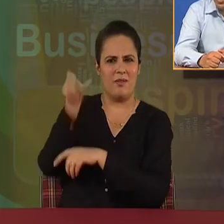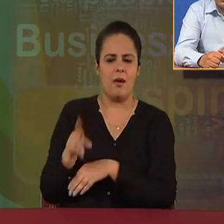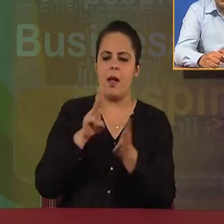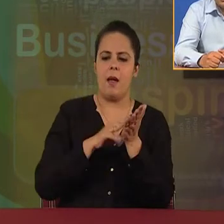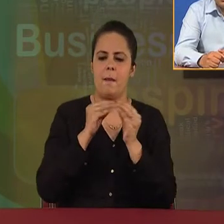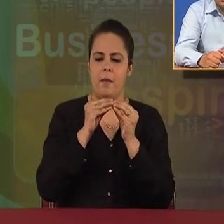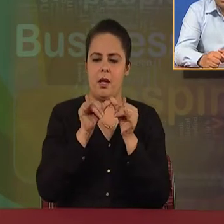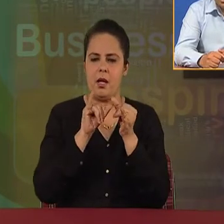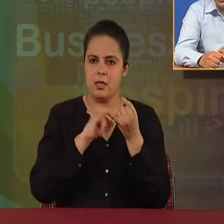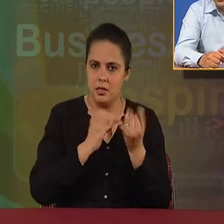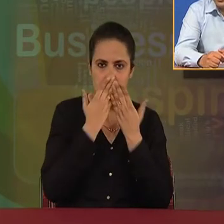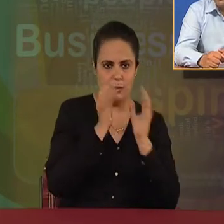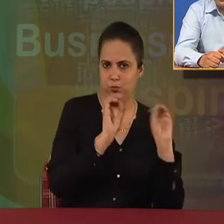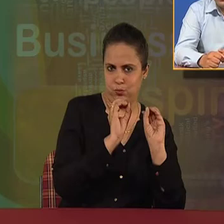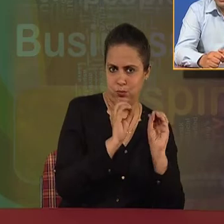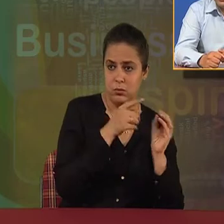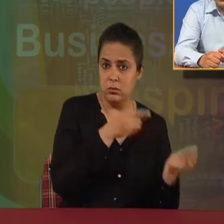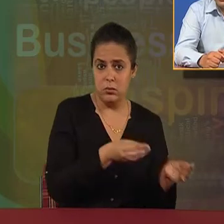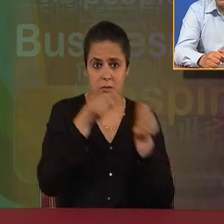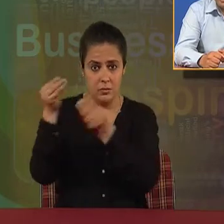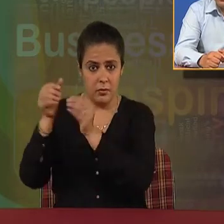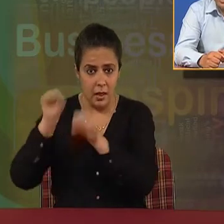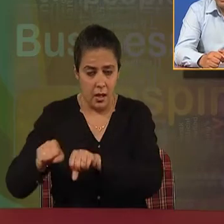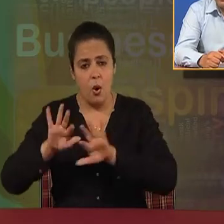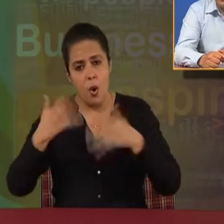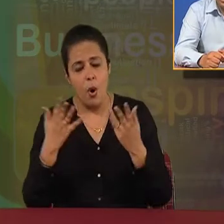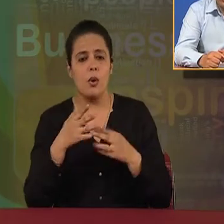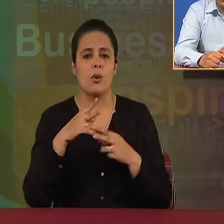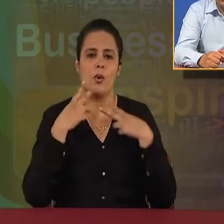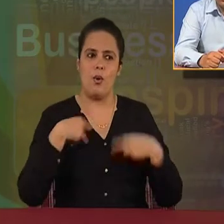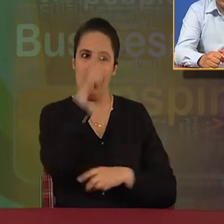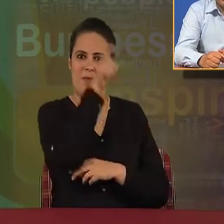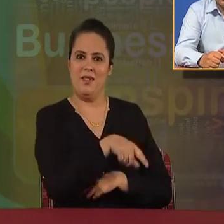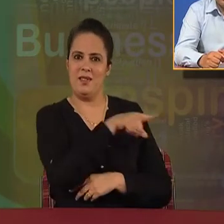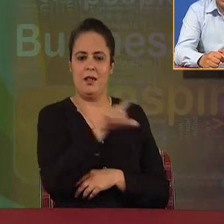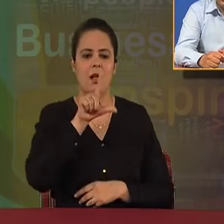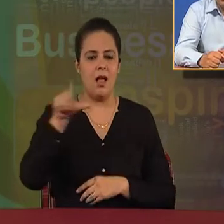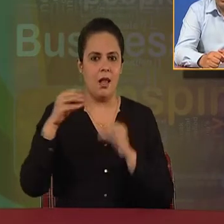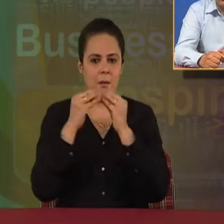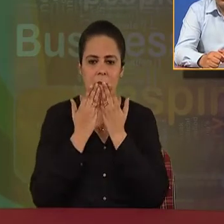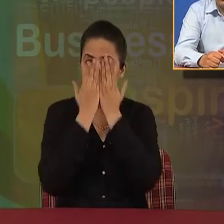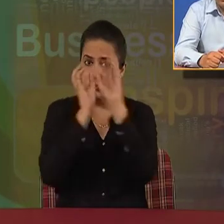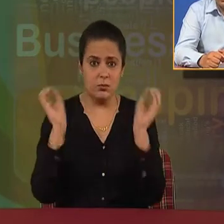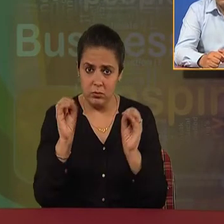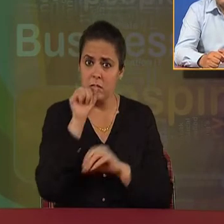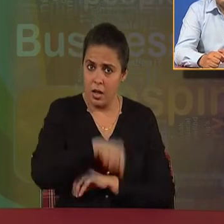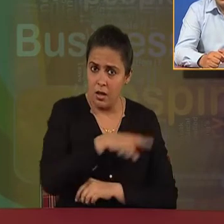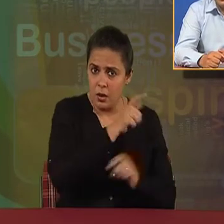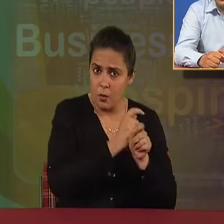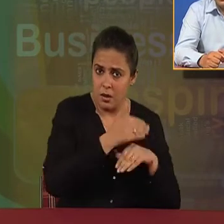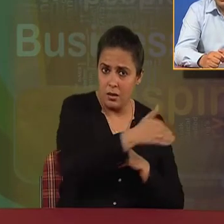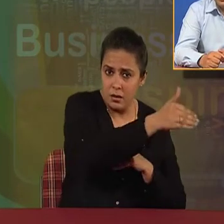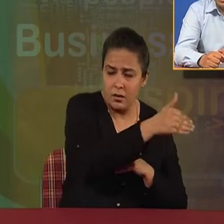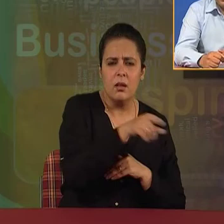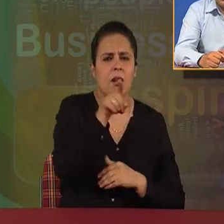Or a person, a lawyer, without getting the degree of LLB? I know, your answer must be no. Then what do you feel